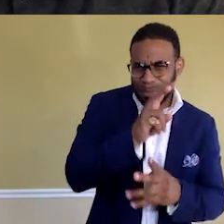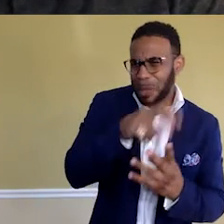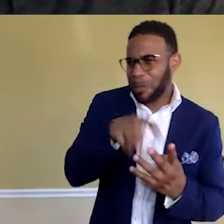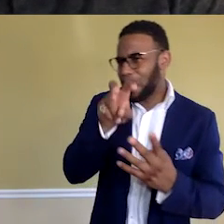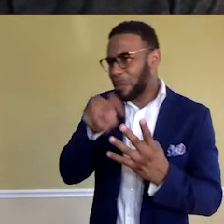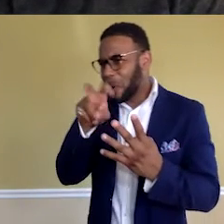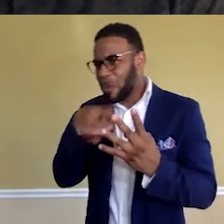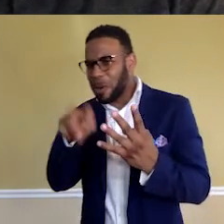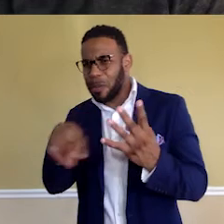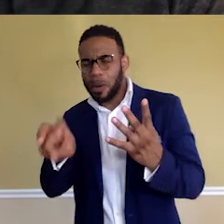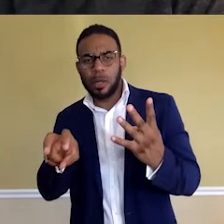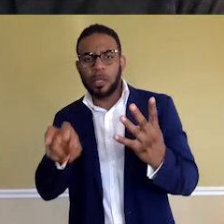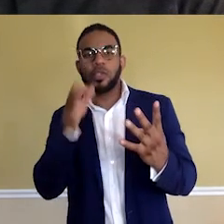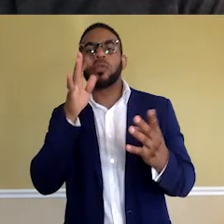next, but eventually found my way.